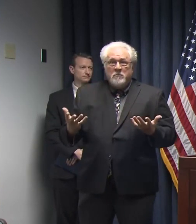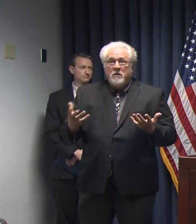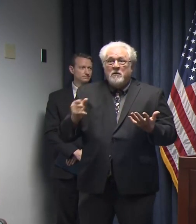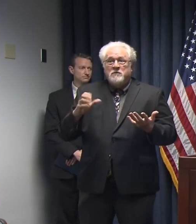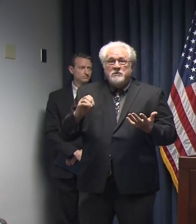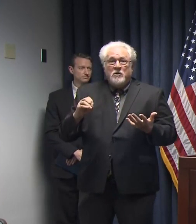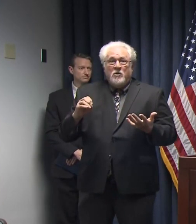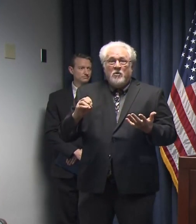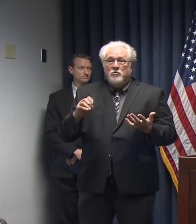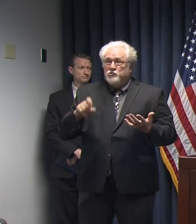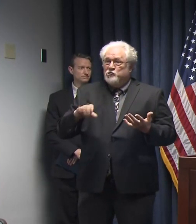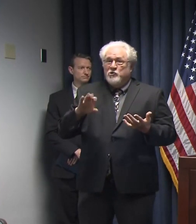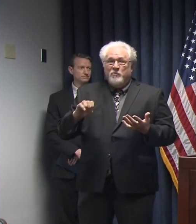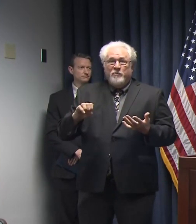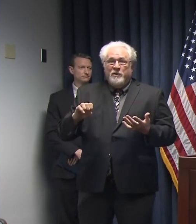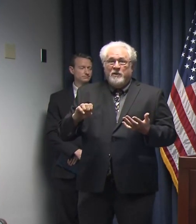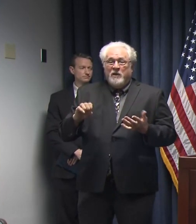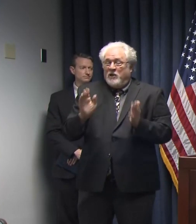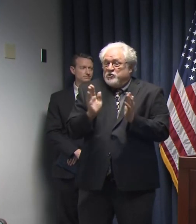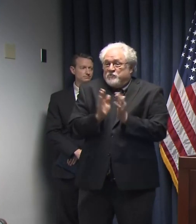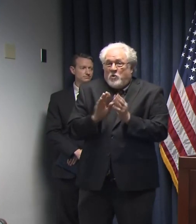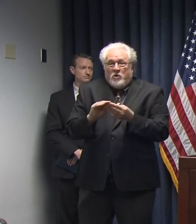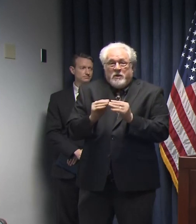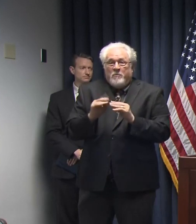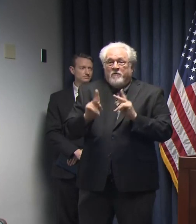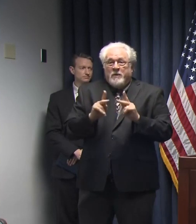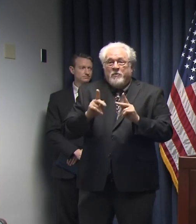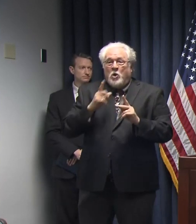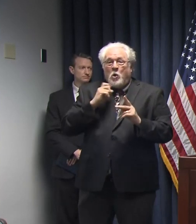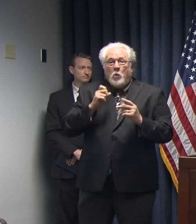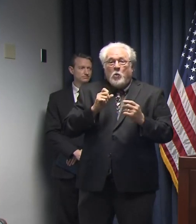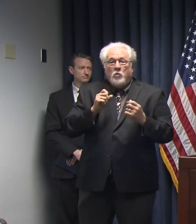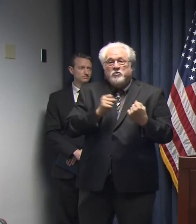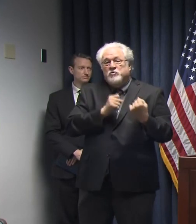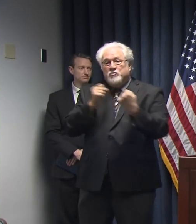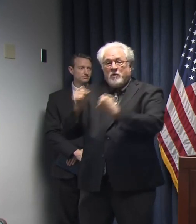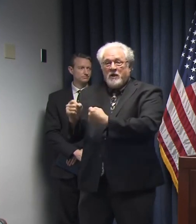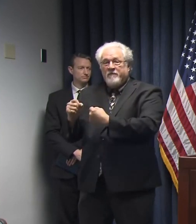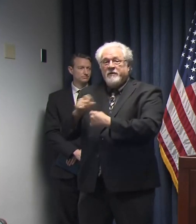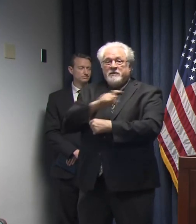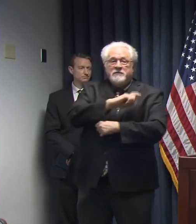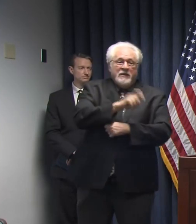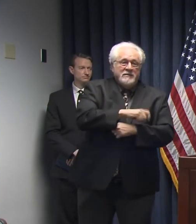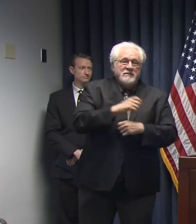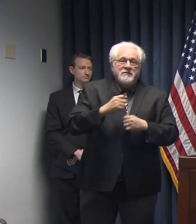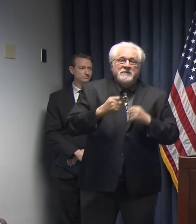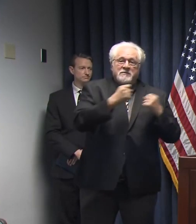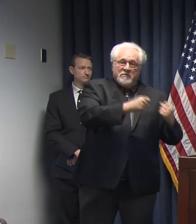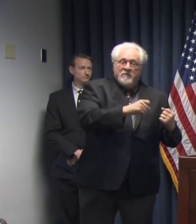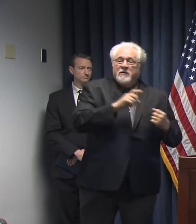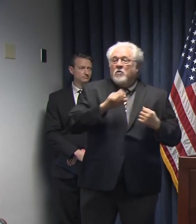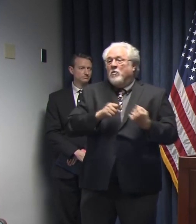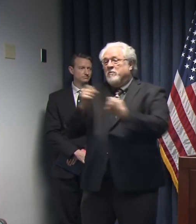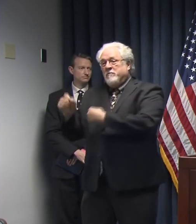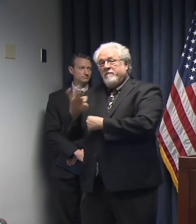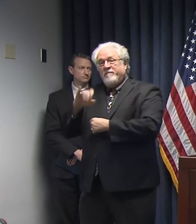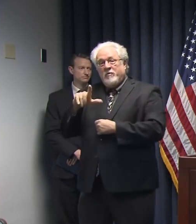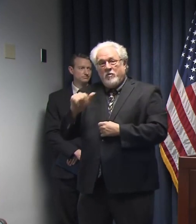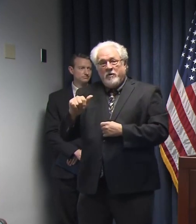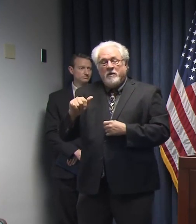it should be a small number of people who are on the road going into Texas or going into Florida.